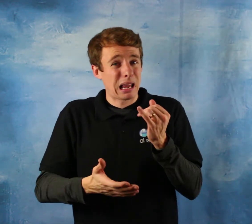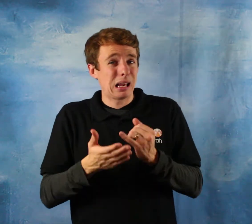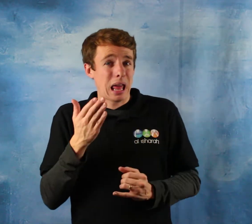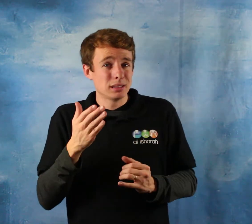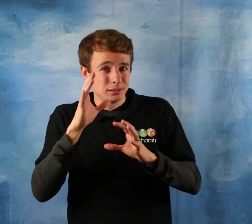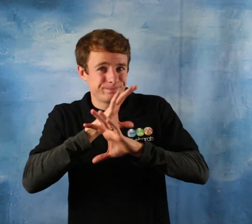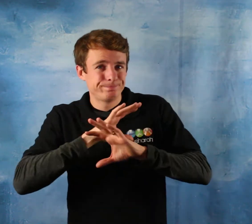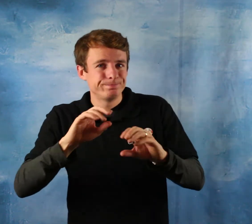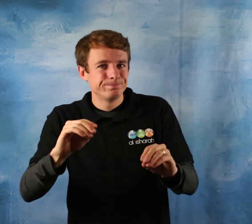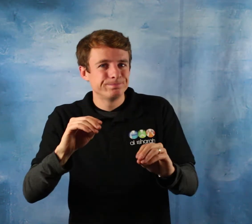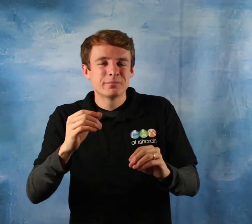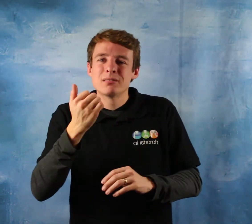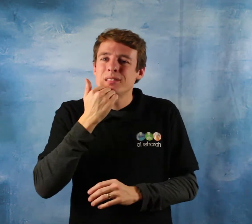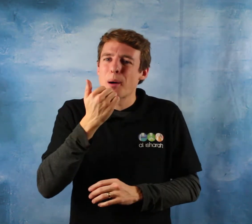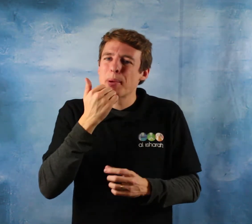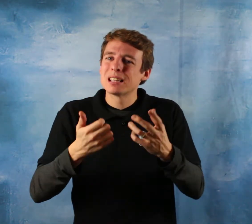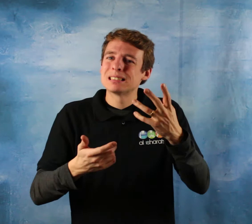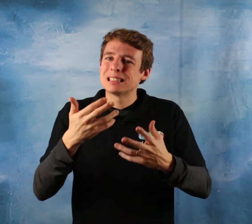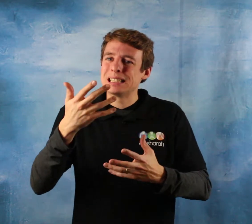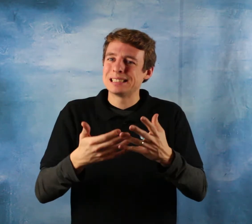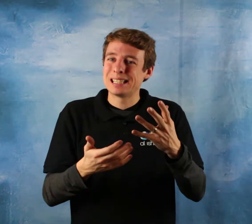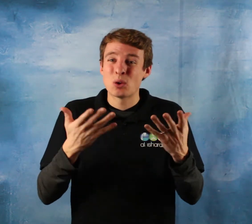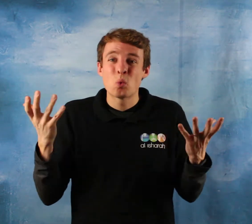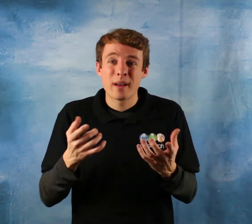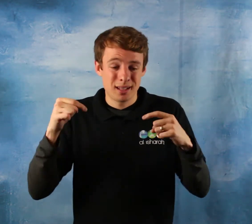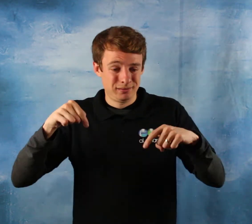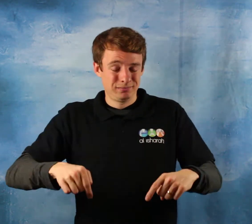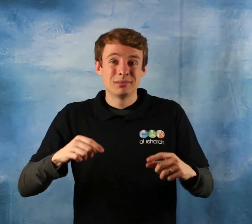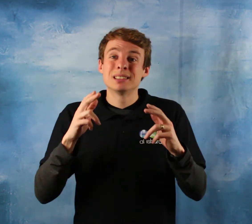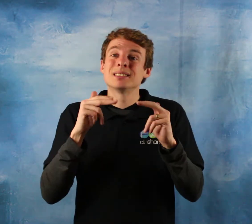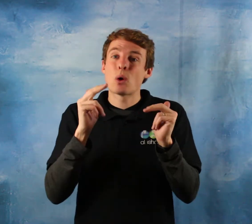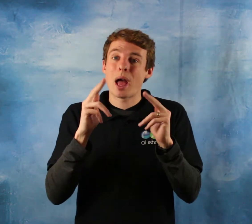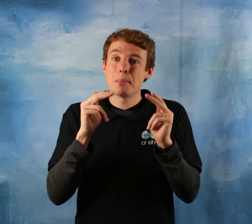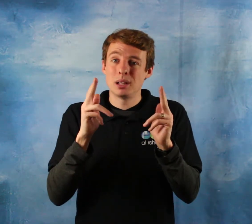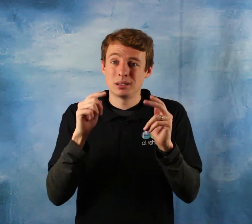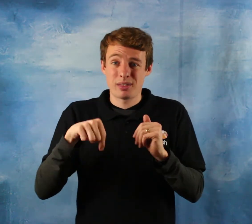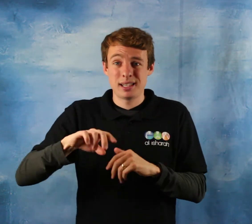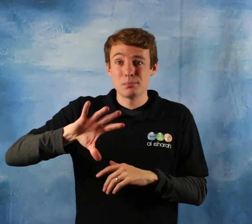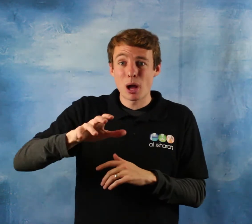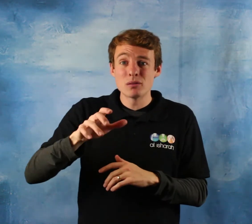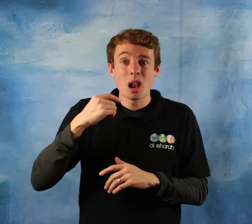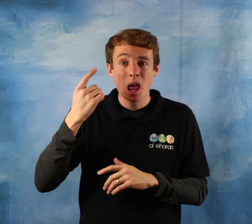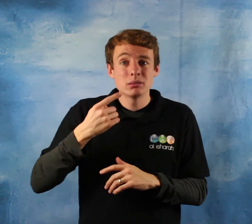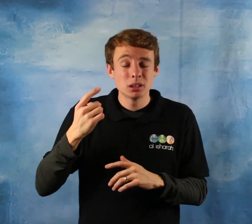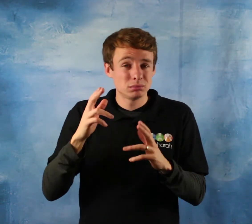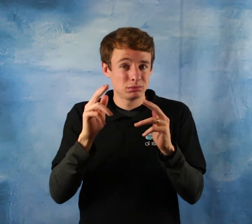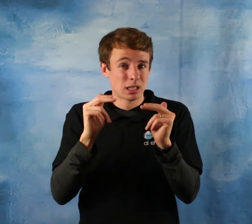Hamlets first of all nationwide in the UK an average of two women are killed a week